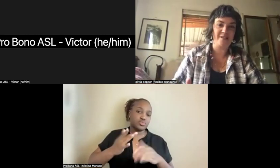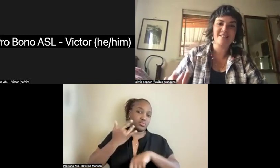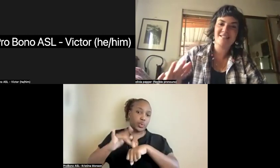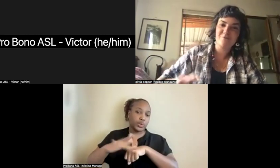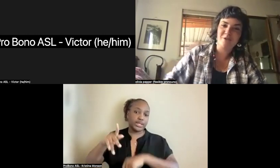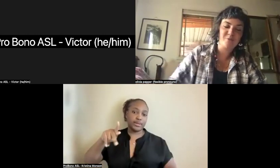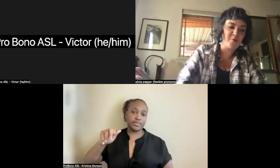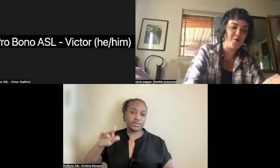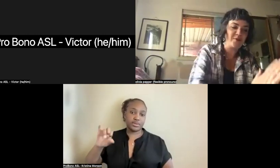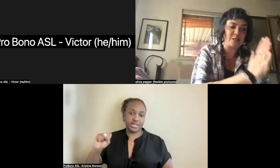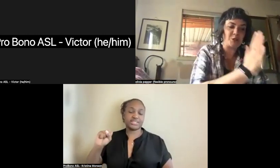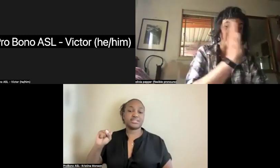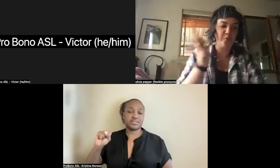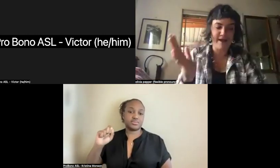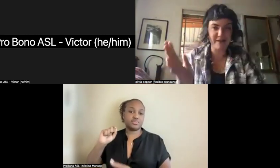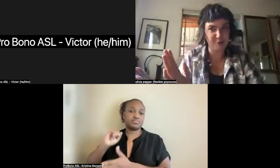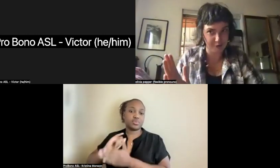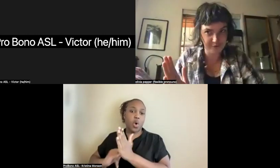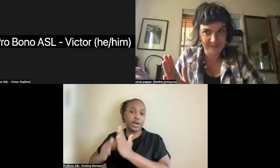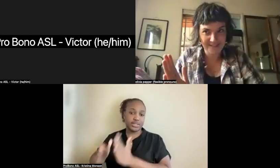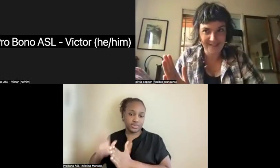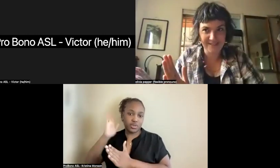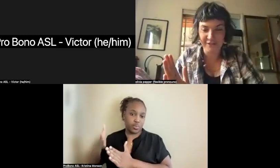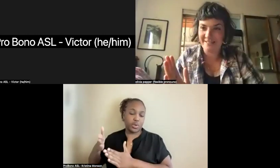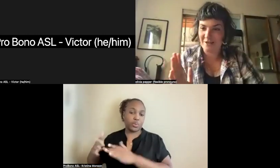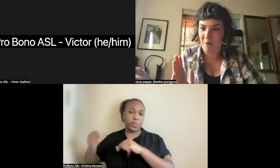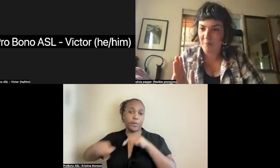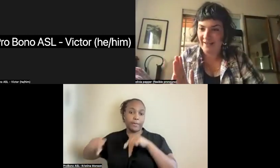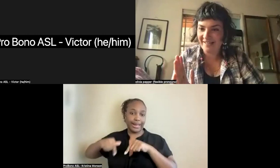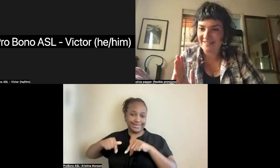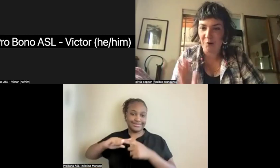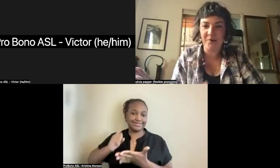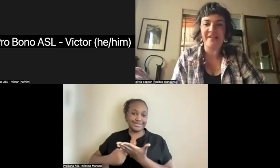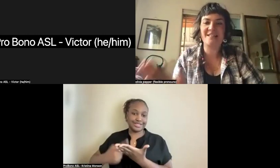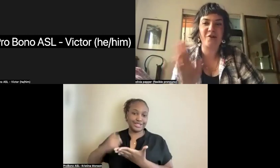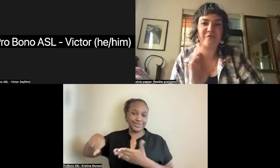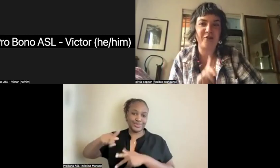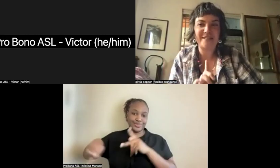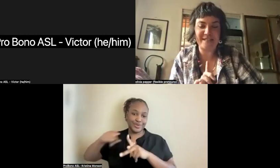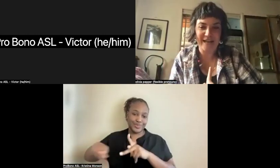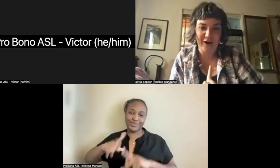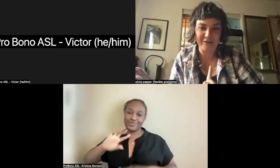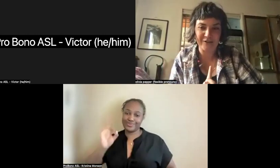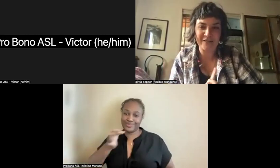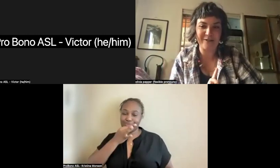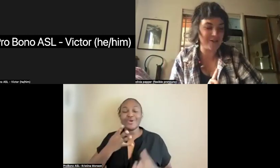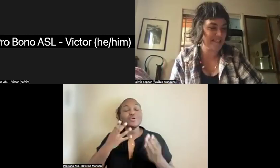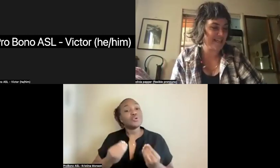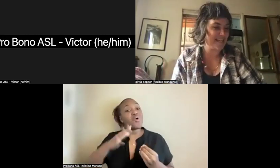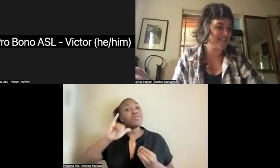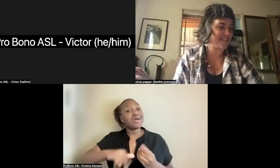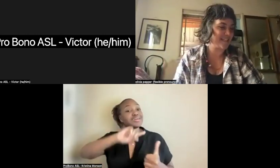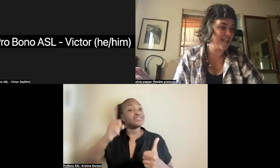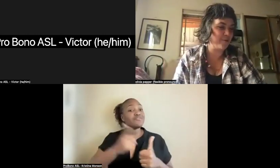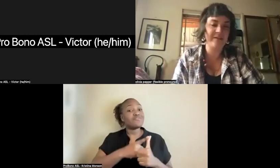artists, which we will circle back to in just a moment. So that's our first character that we're addressing